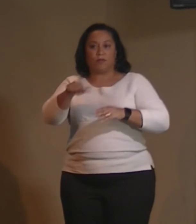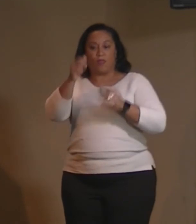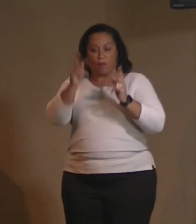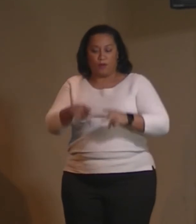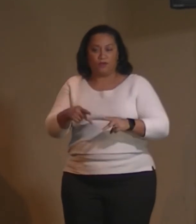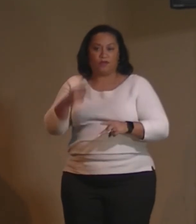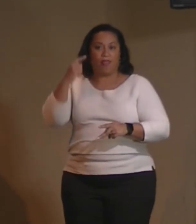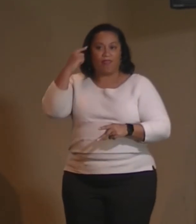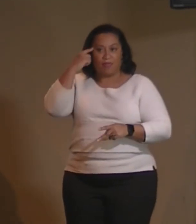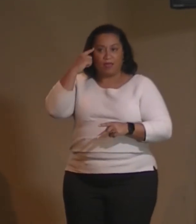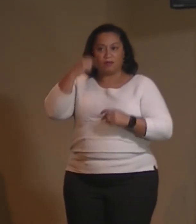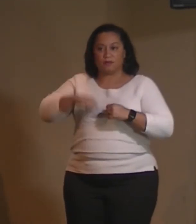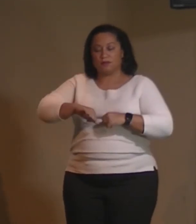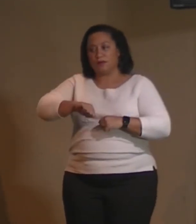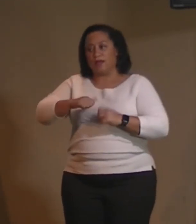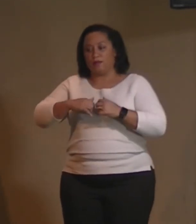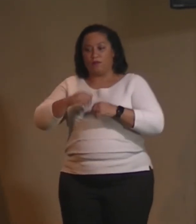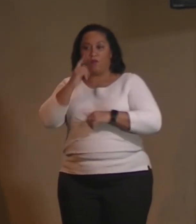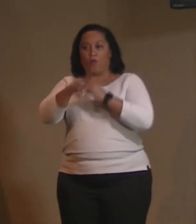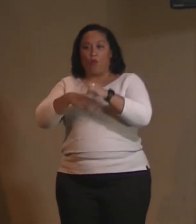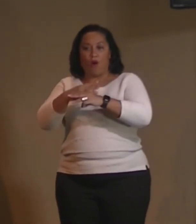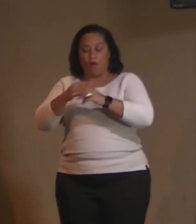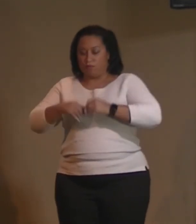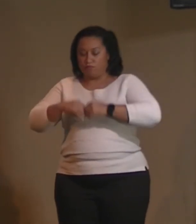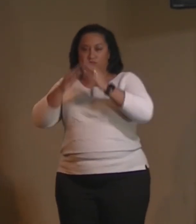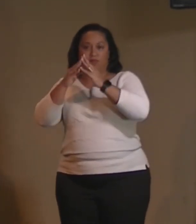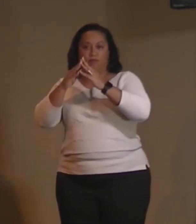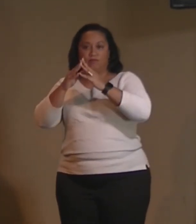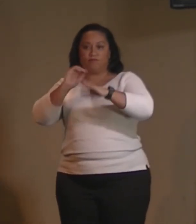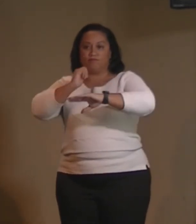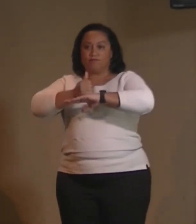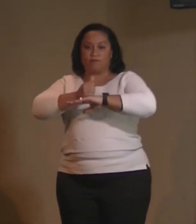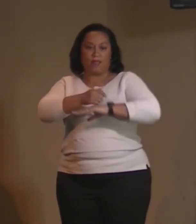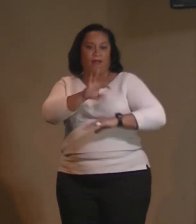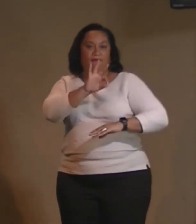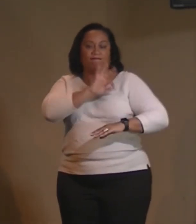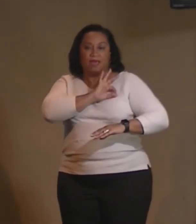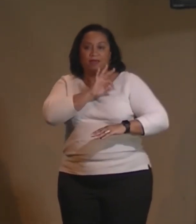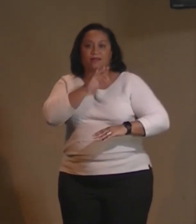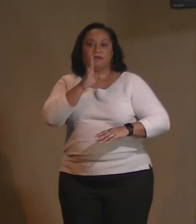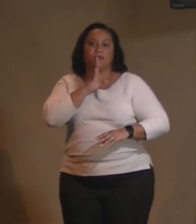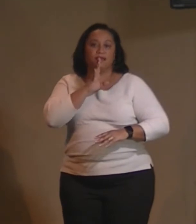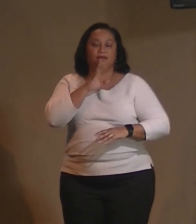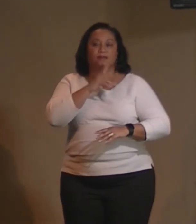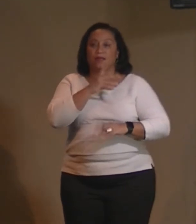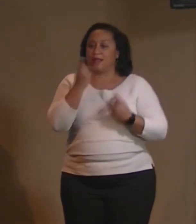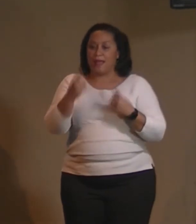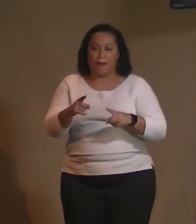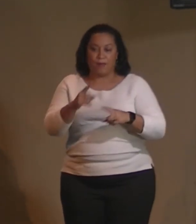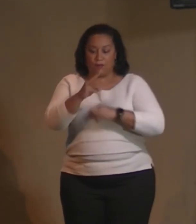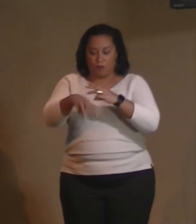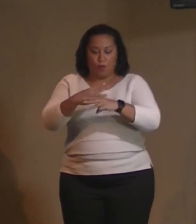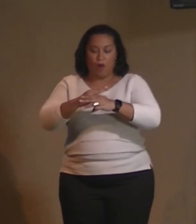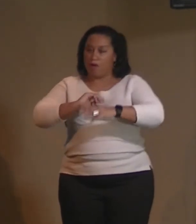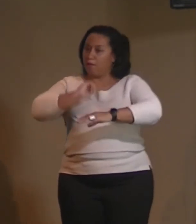into being. Lisa thinks and the world comes into being. Faith speaks and the world comes into being.